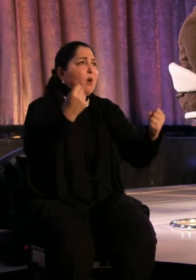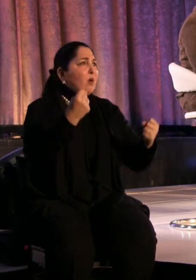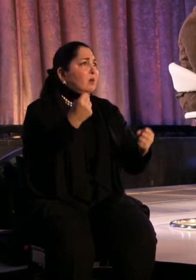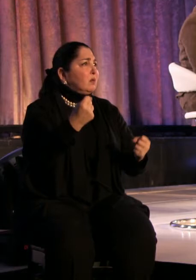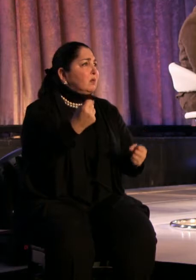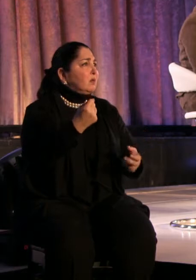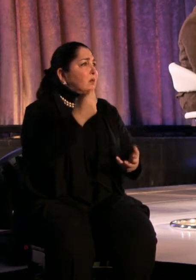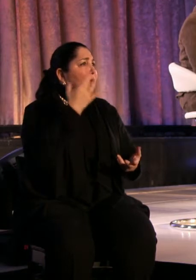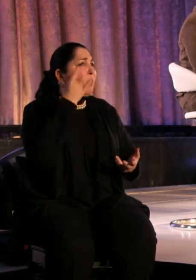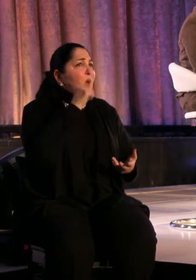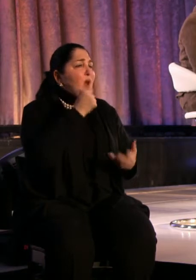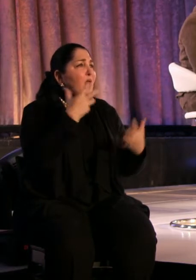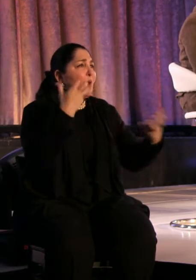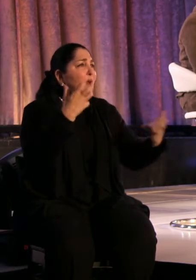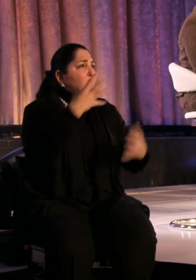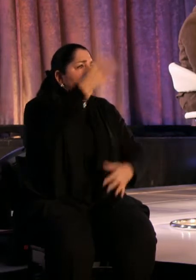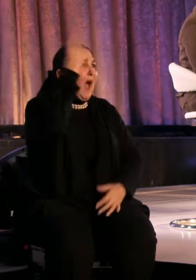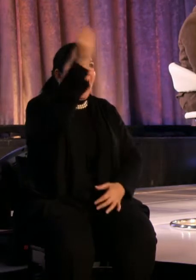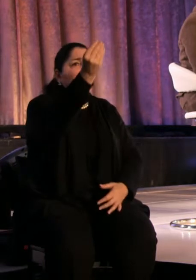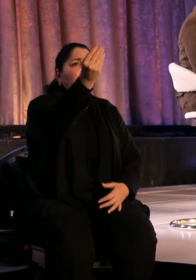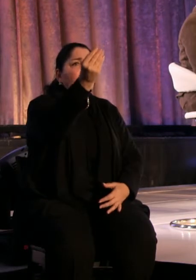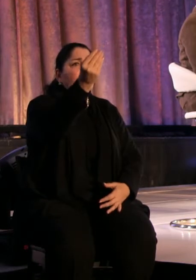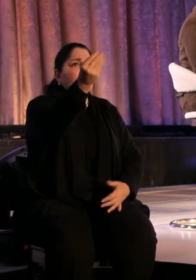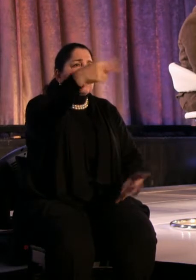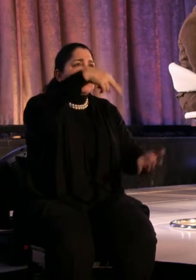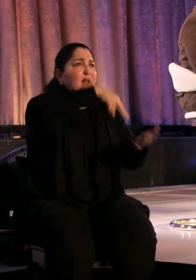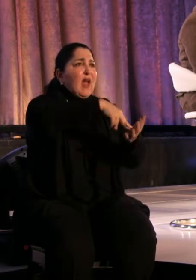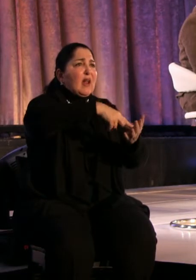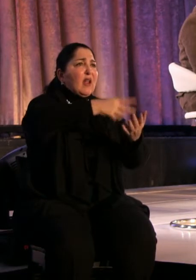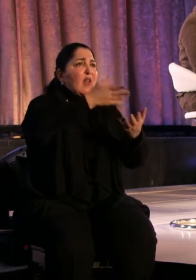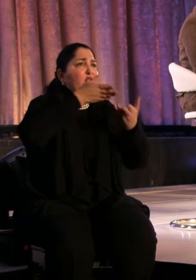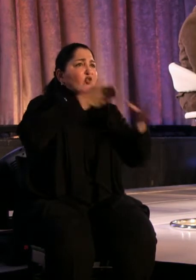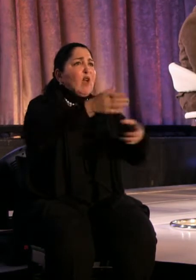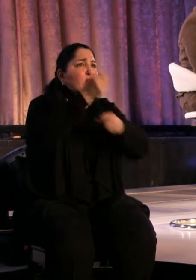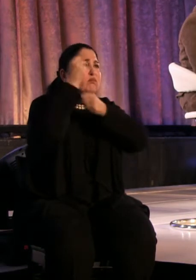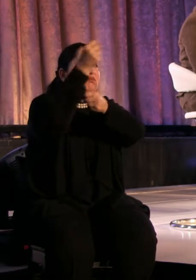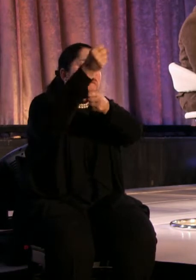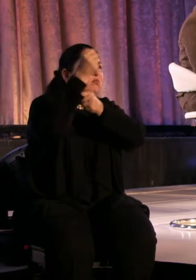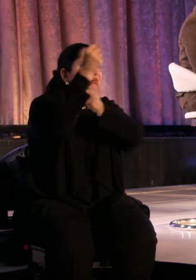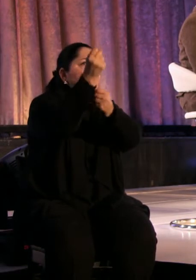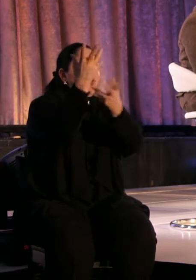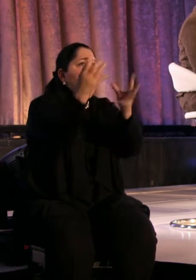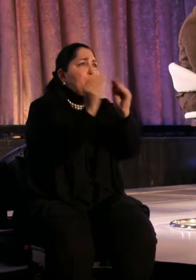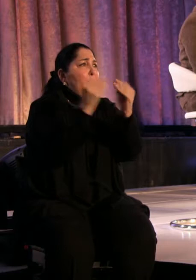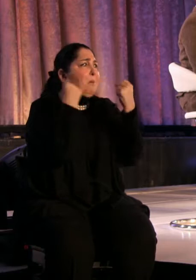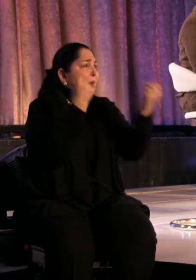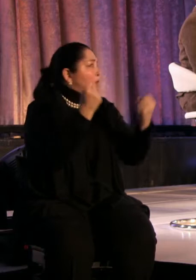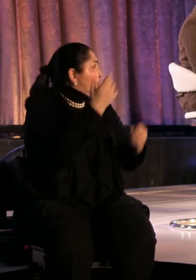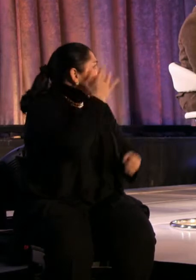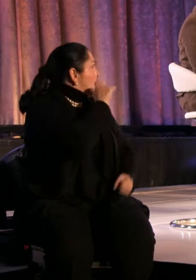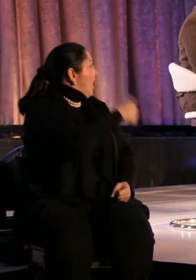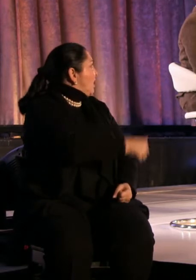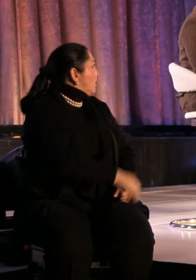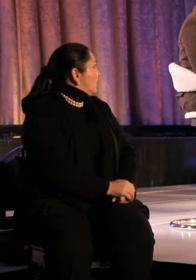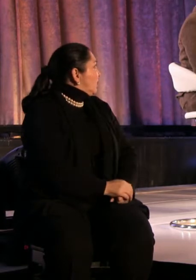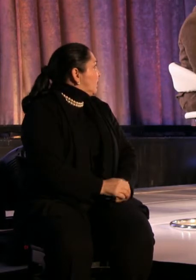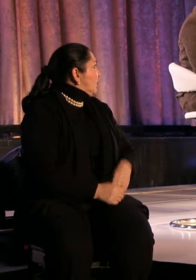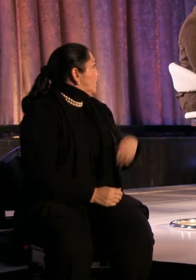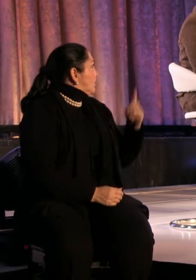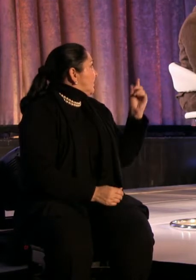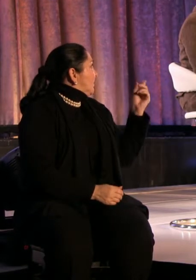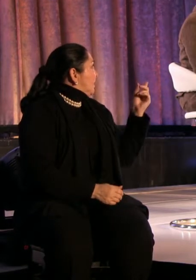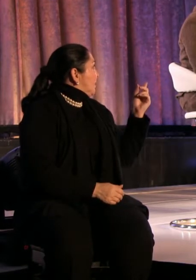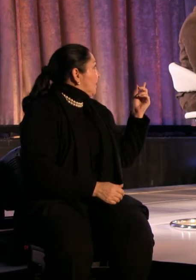demanding more boldness? Because it's not safe. It's very safe.